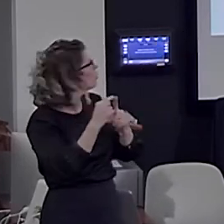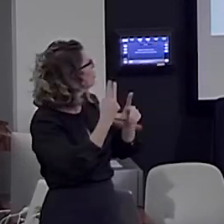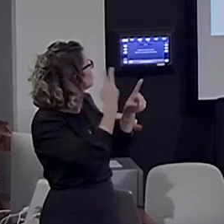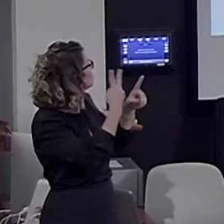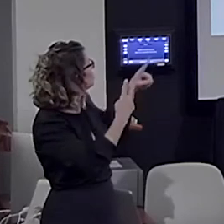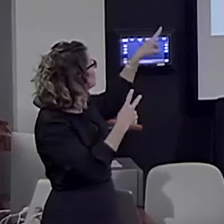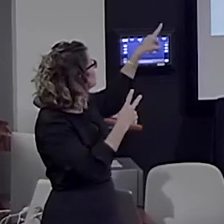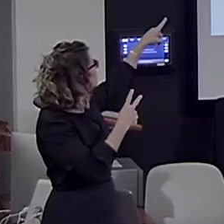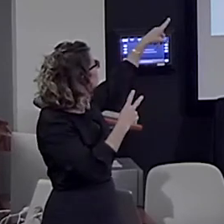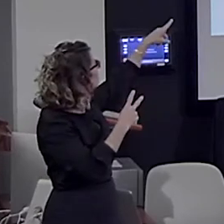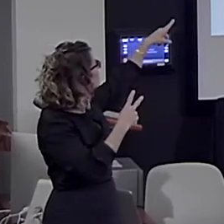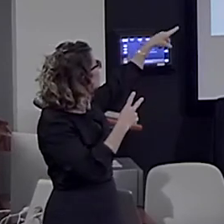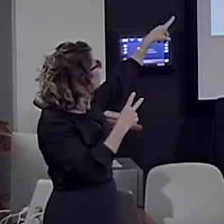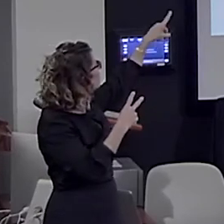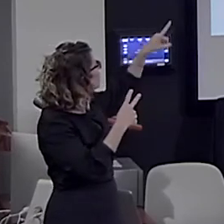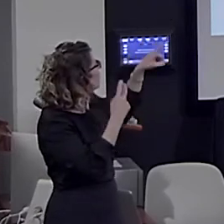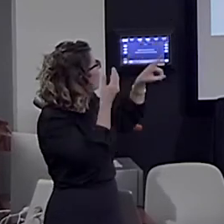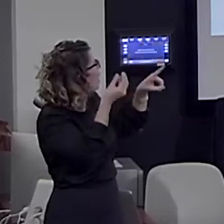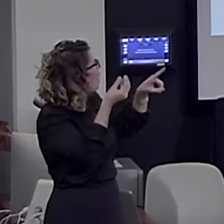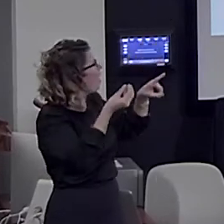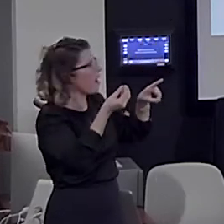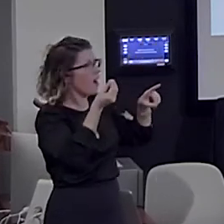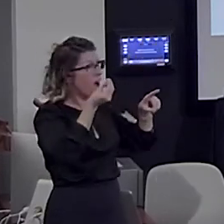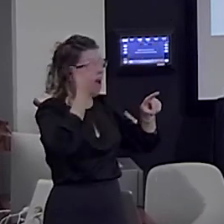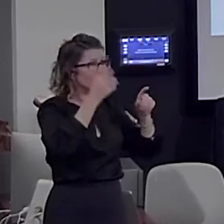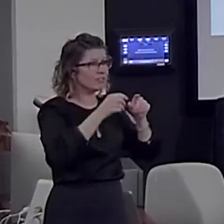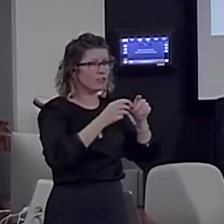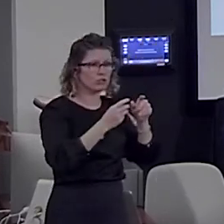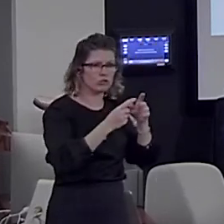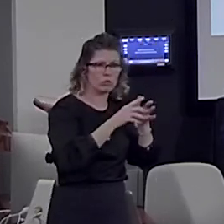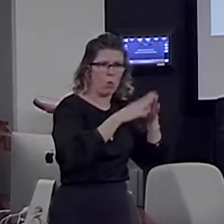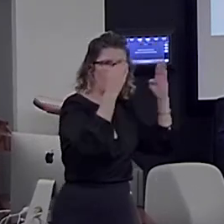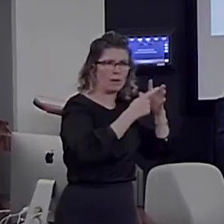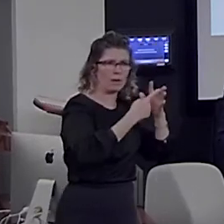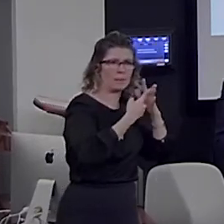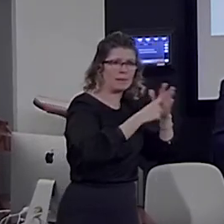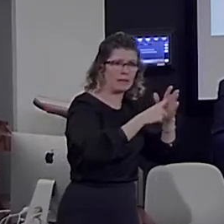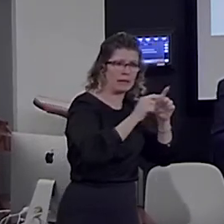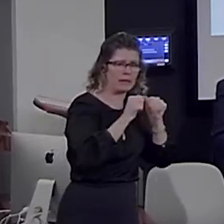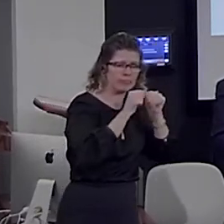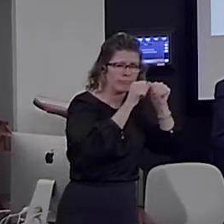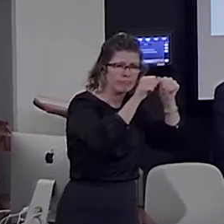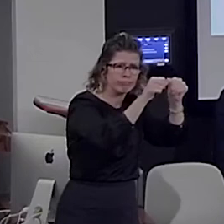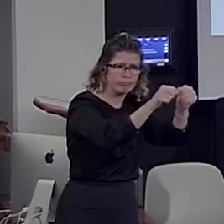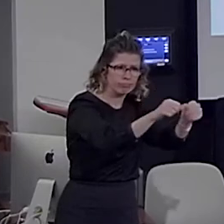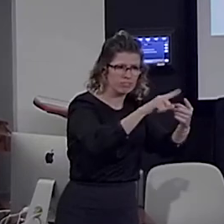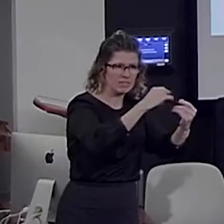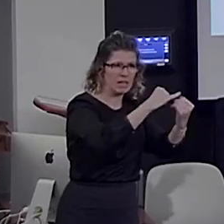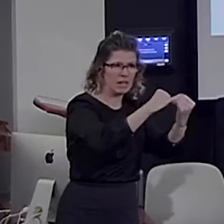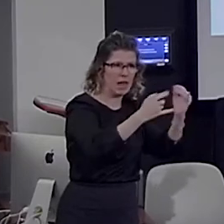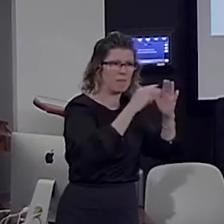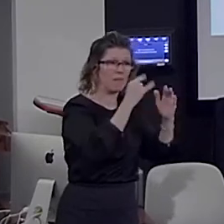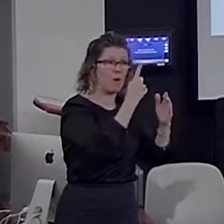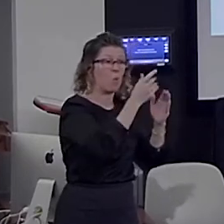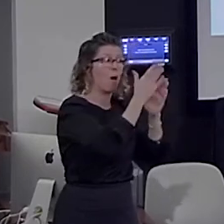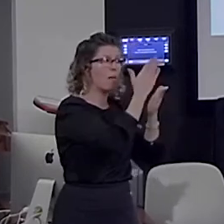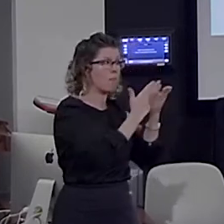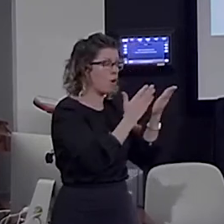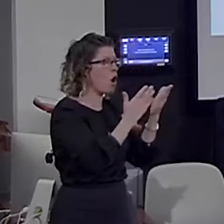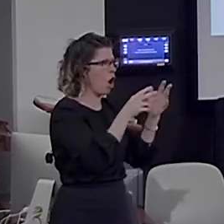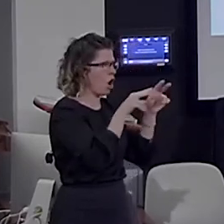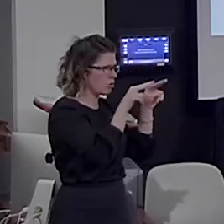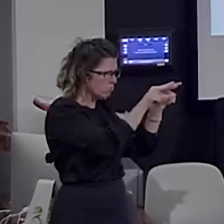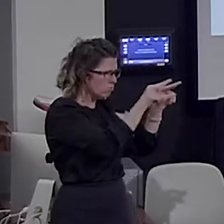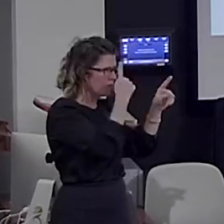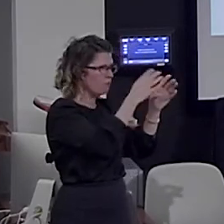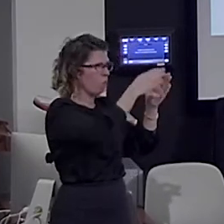starts somewhere near the beginning, and lasts until the end, and a bit more. Okay. So, it's tracking the sentence. And this is not the case for the